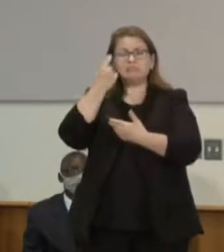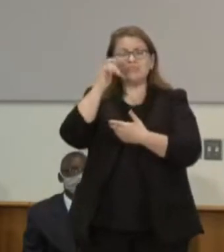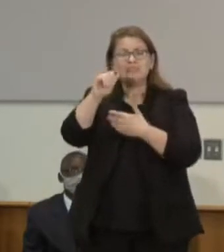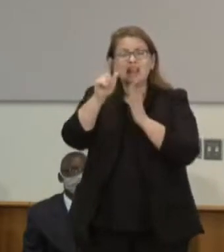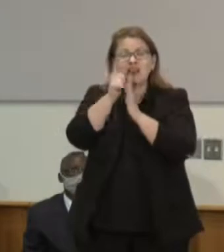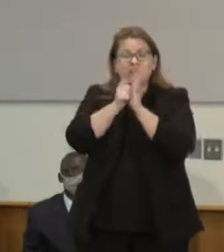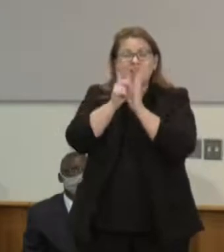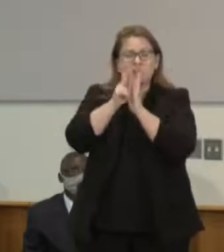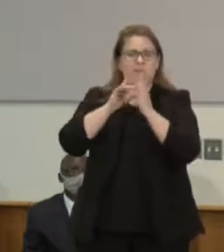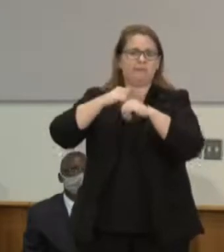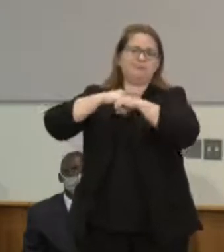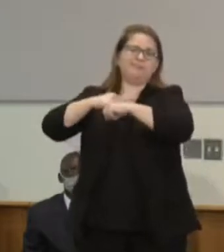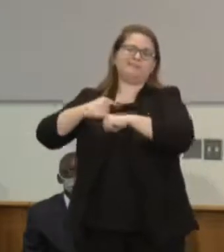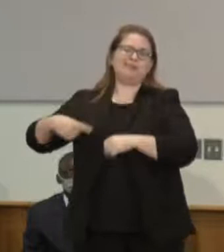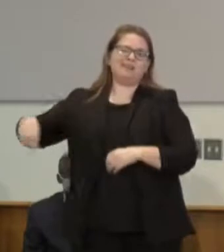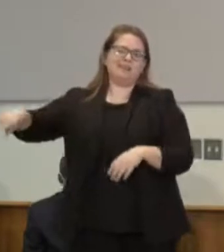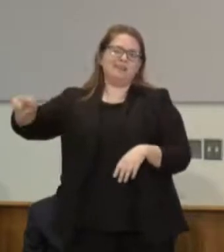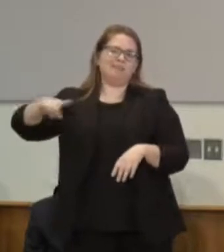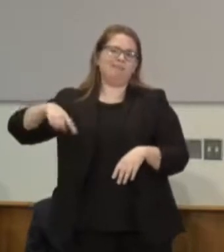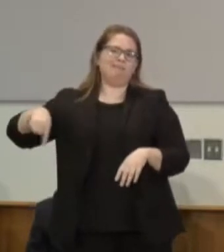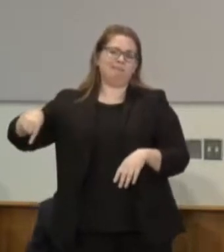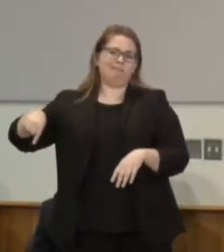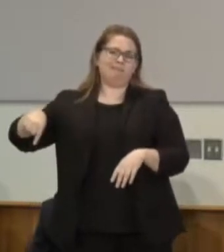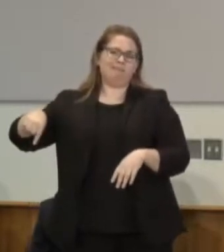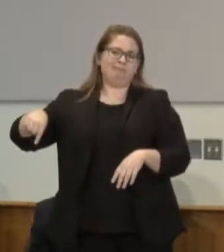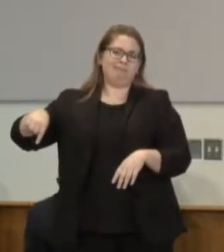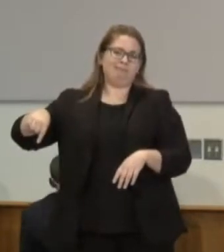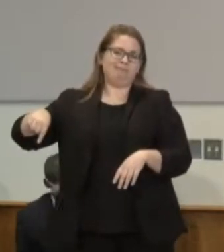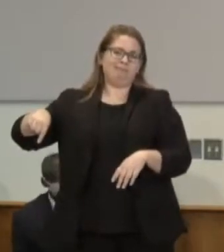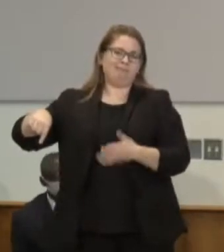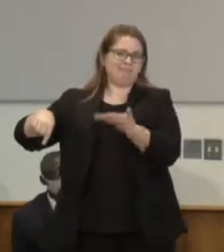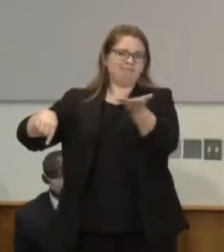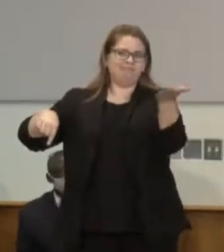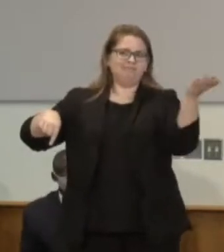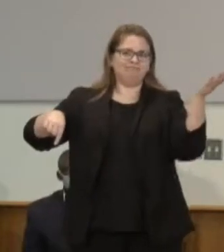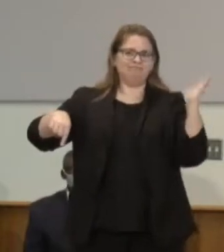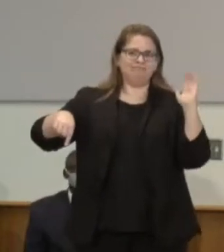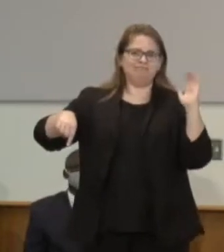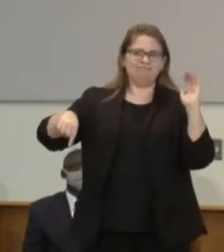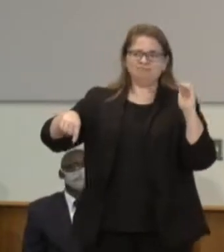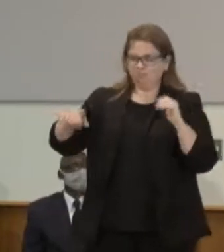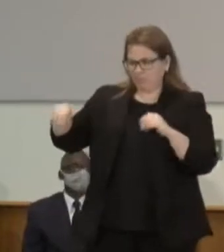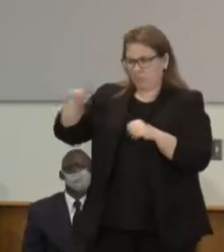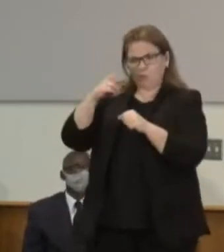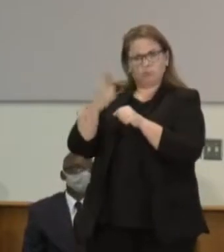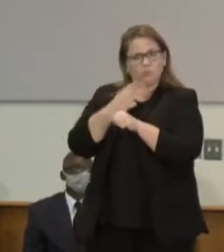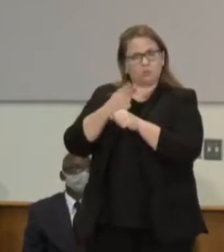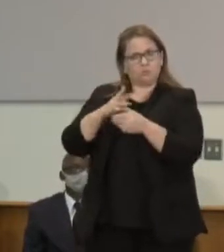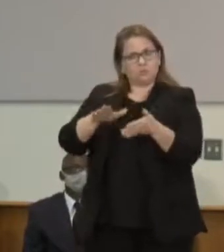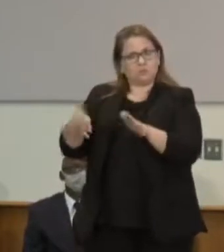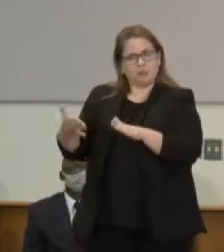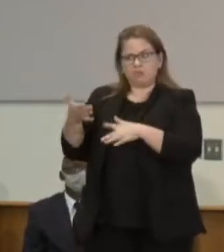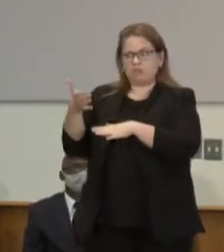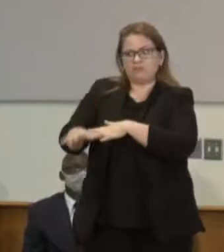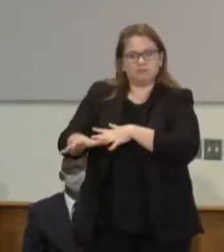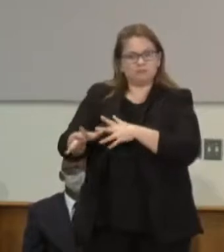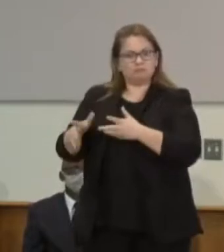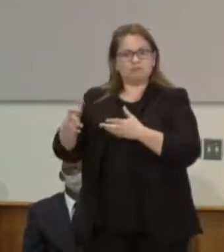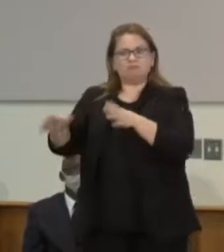actors show up and use deadly force is unacceptable.